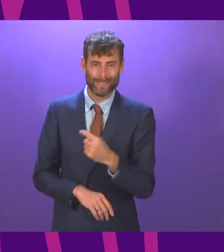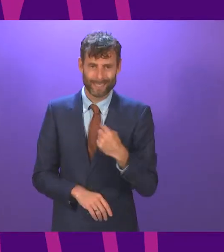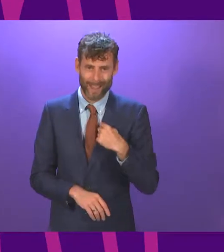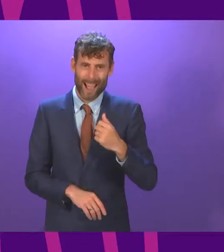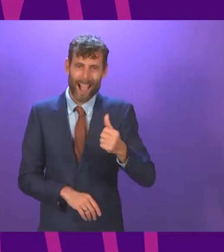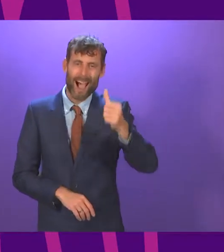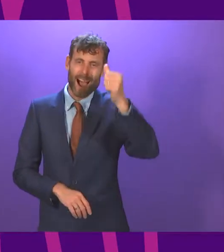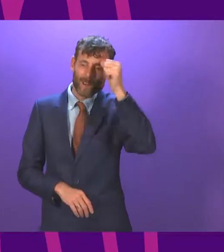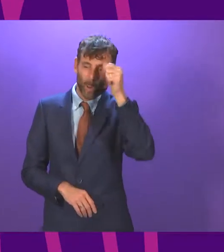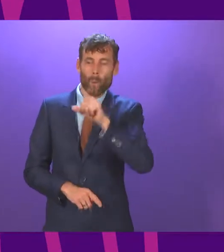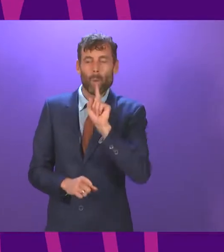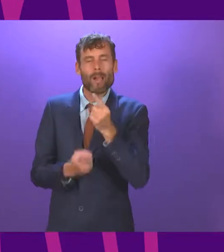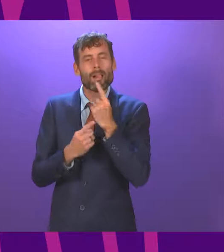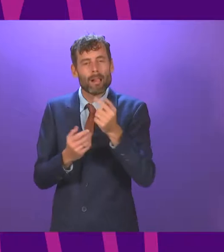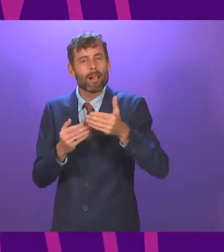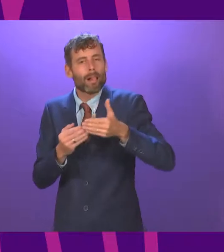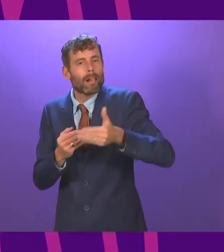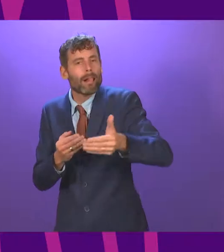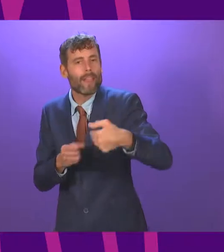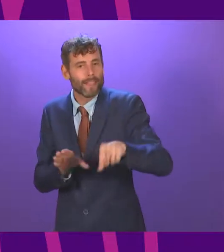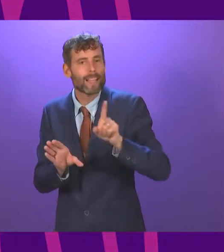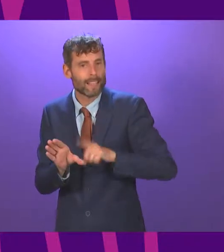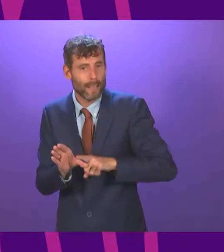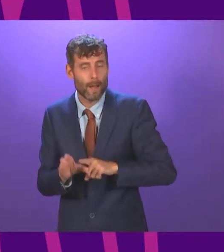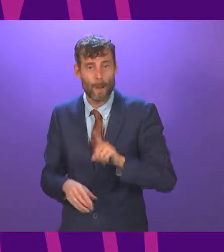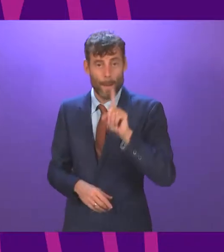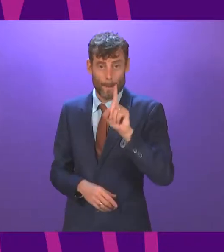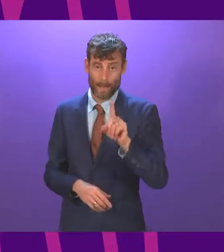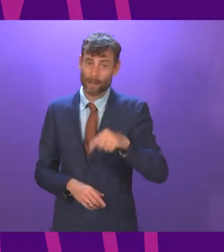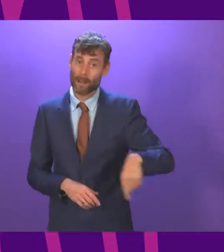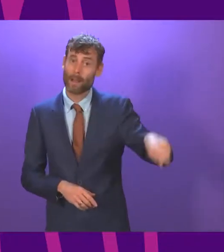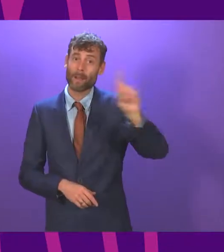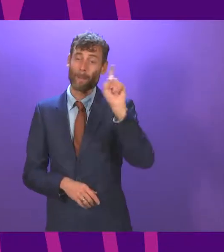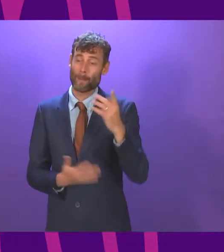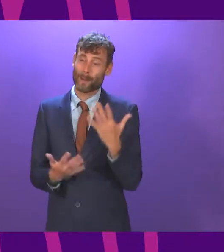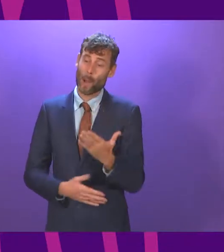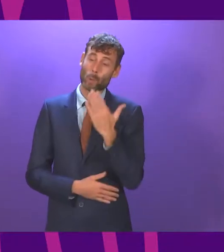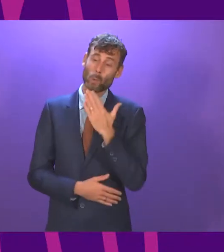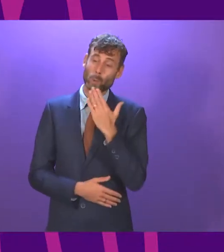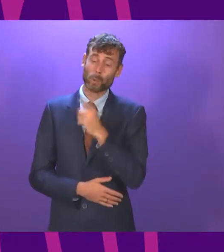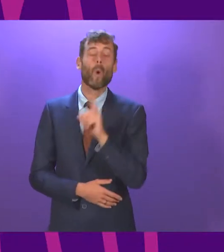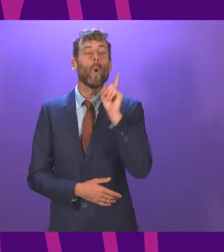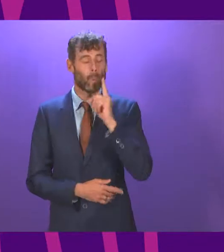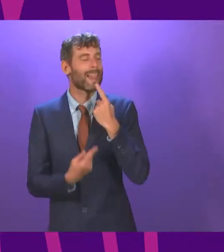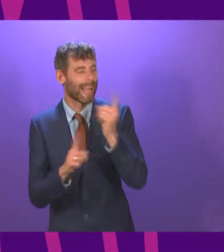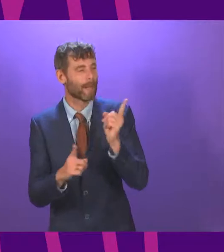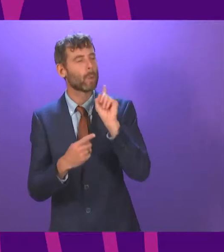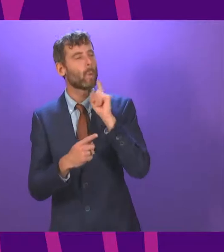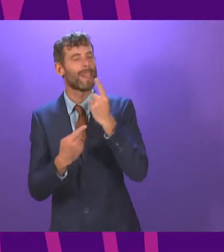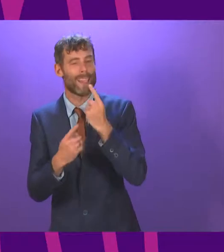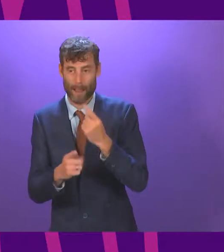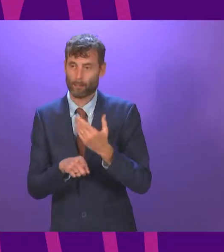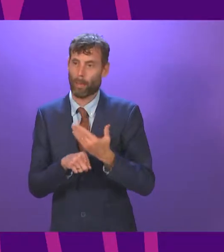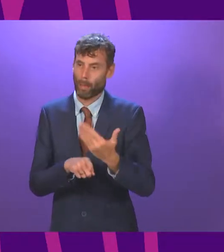things that we will hear about later in the year. I promise the public have gotten used to under this government. The form of the rented